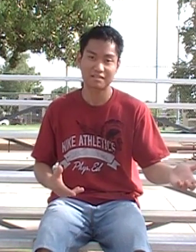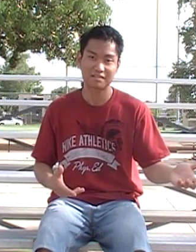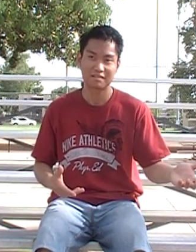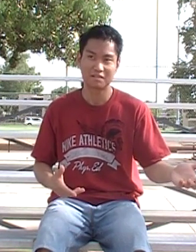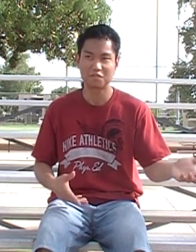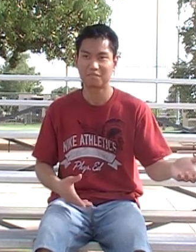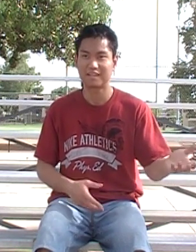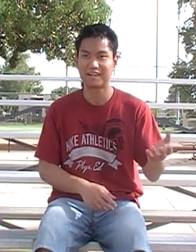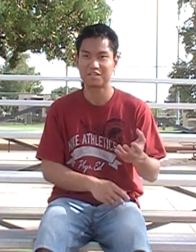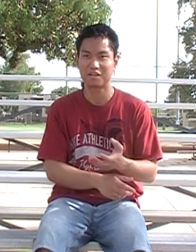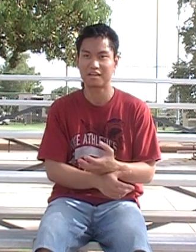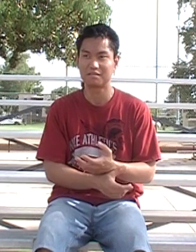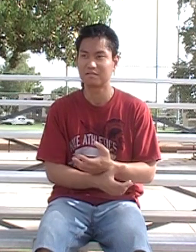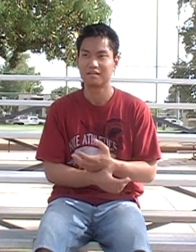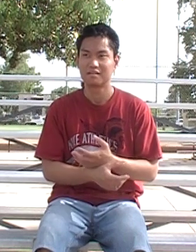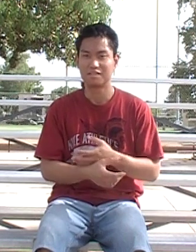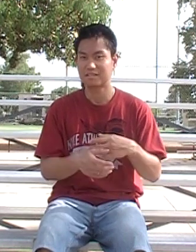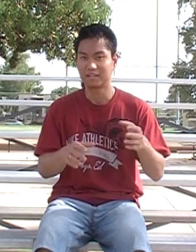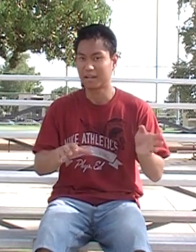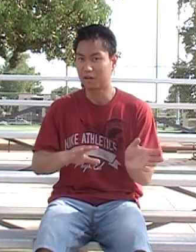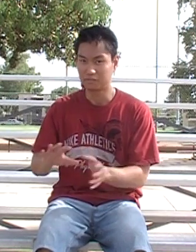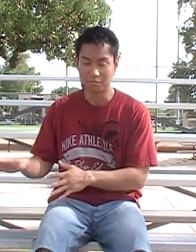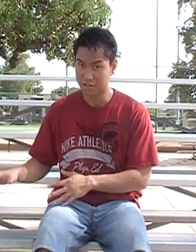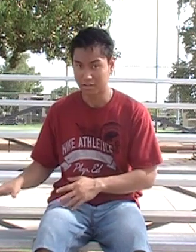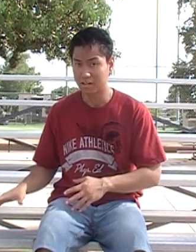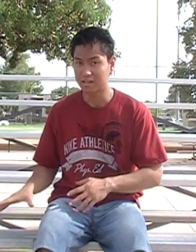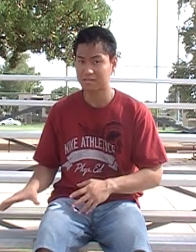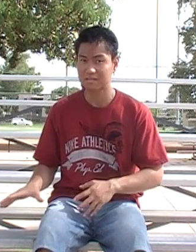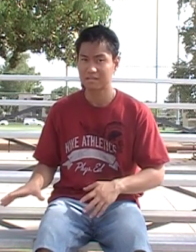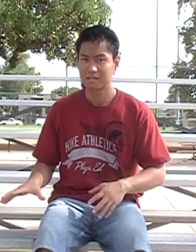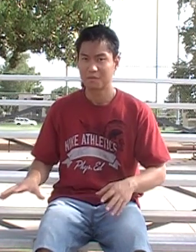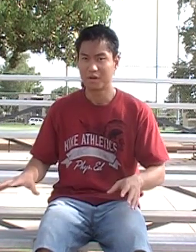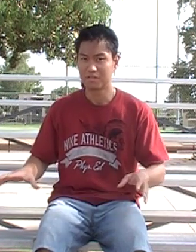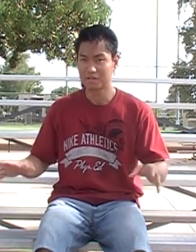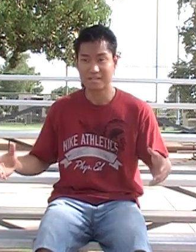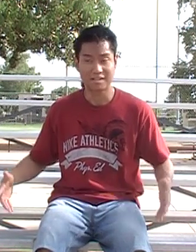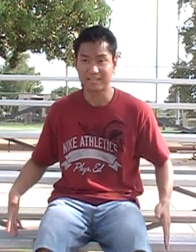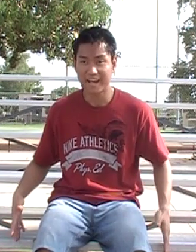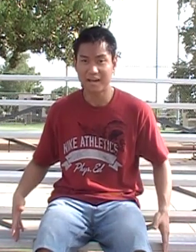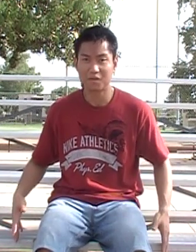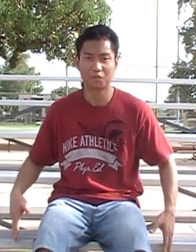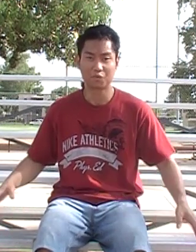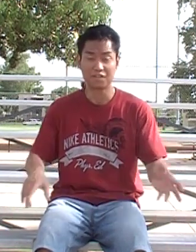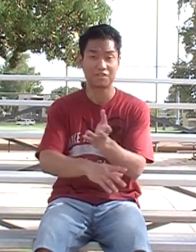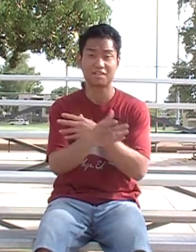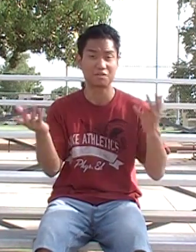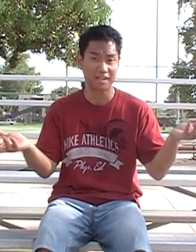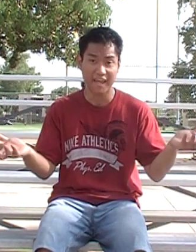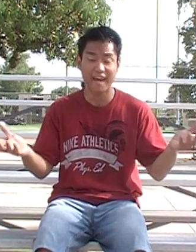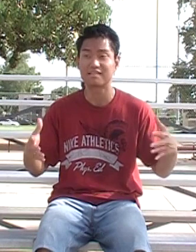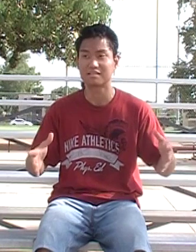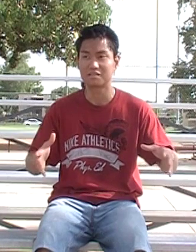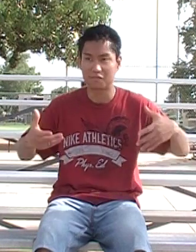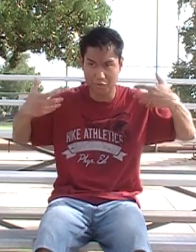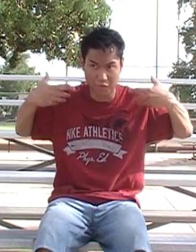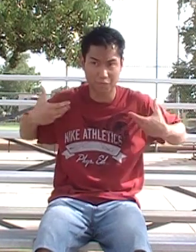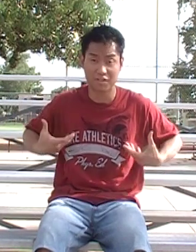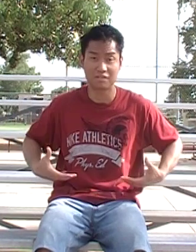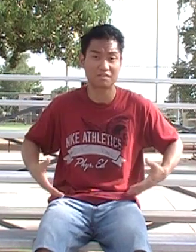doesn't mean that you can just neglect all the martial arts when you're sitting down or when you're just using hands and stuff or when you're just